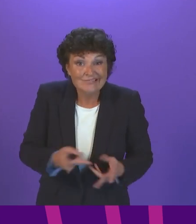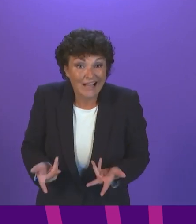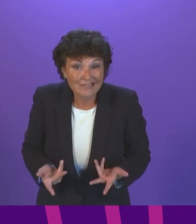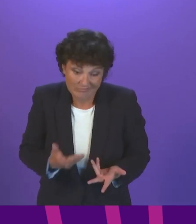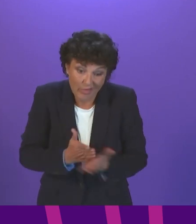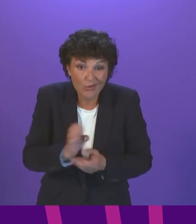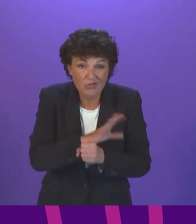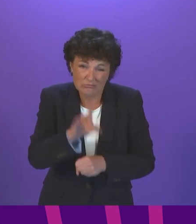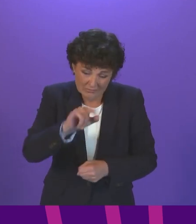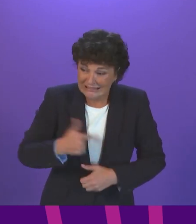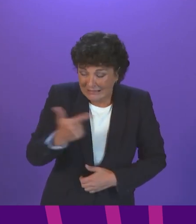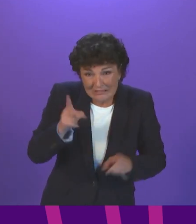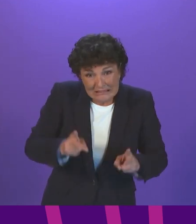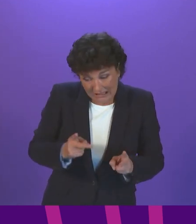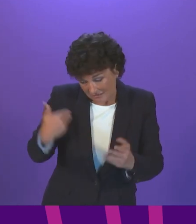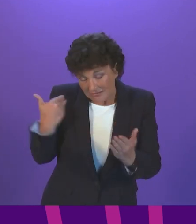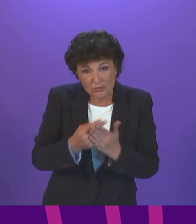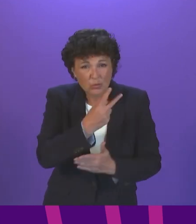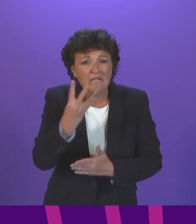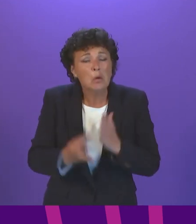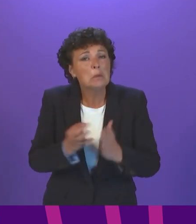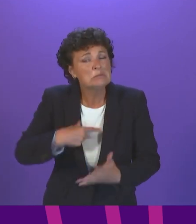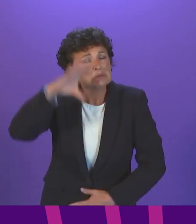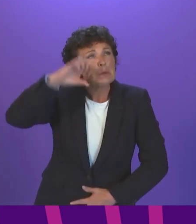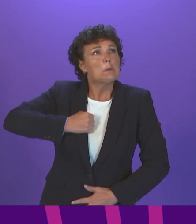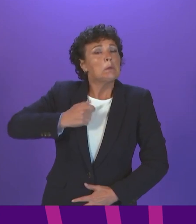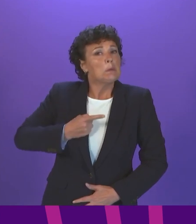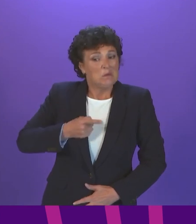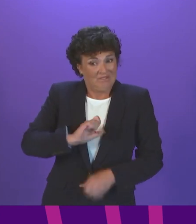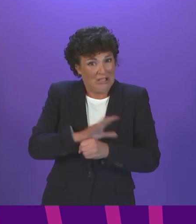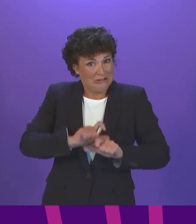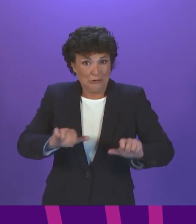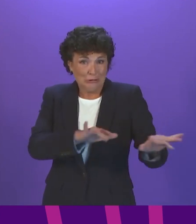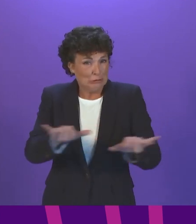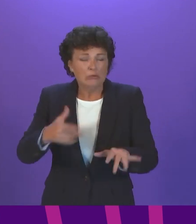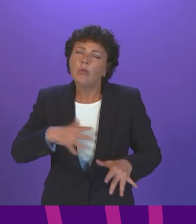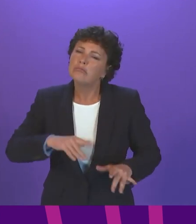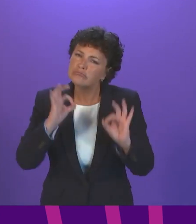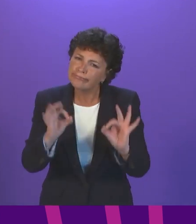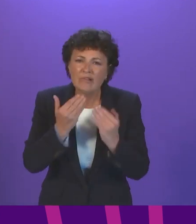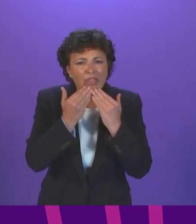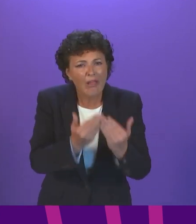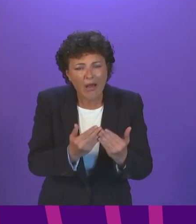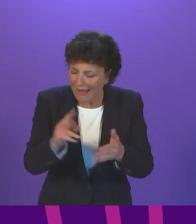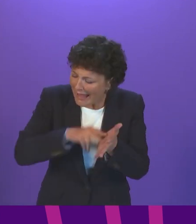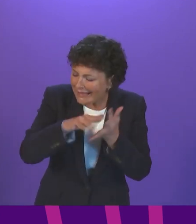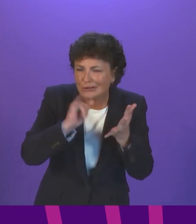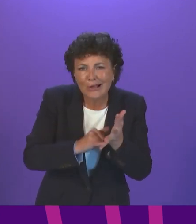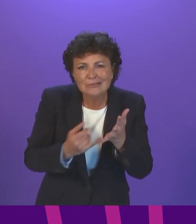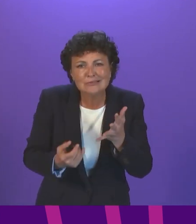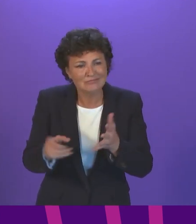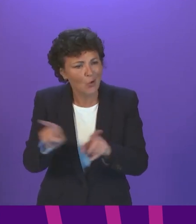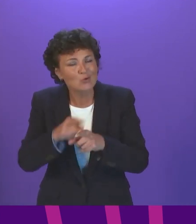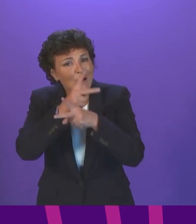is a reminder that this virus has not gone away. I also want to thank our frontline NHS and care workers. They were amongst the first to get the